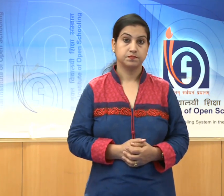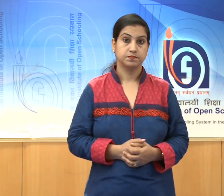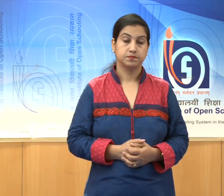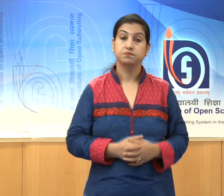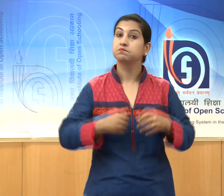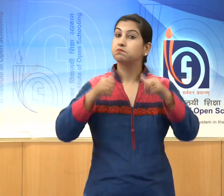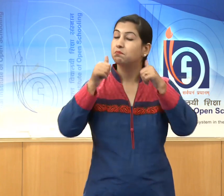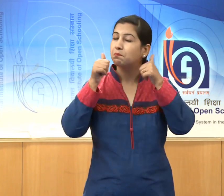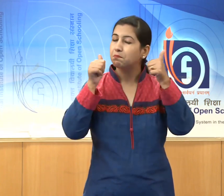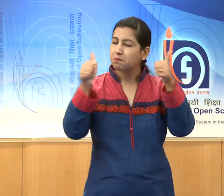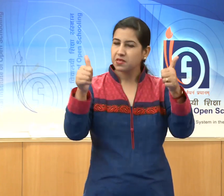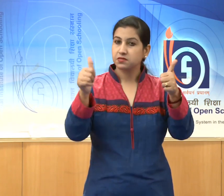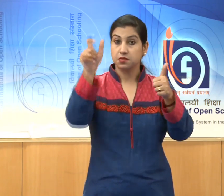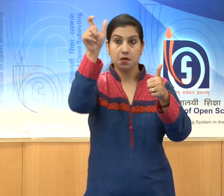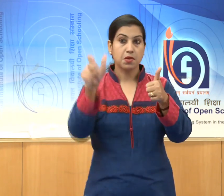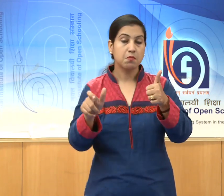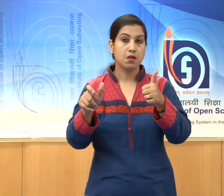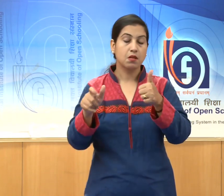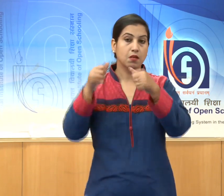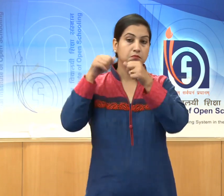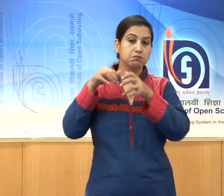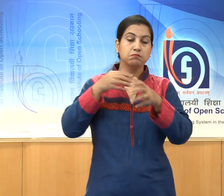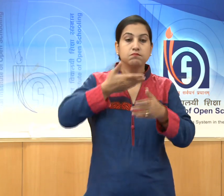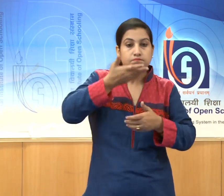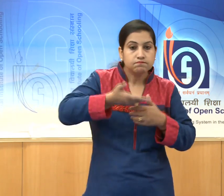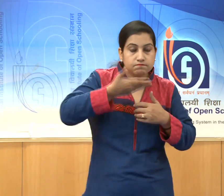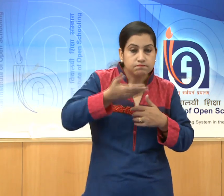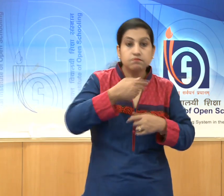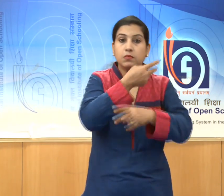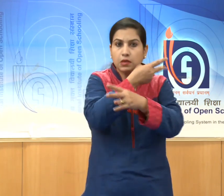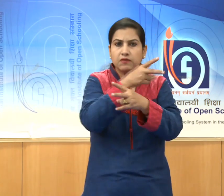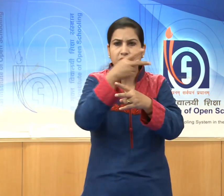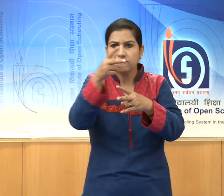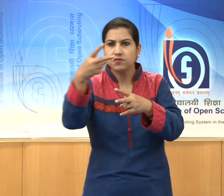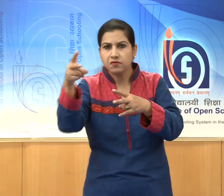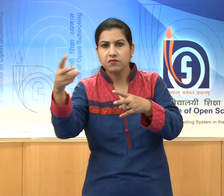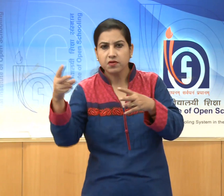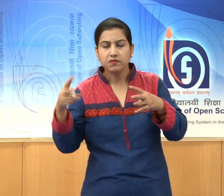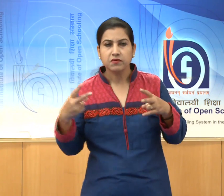of different different types of arts.